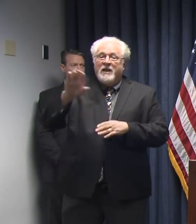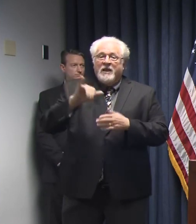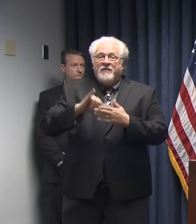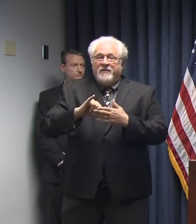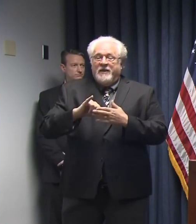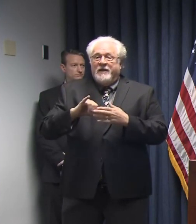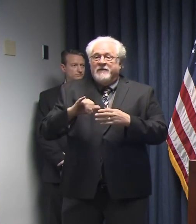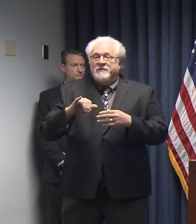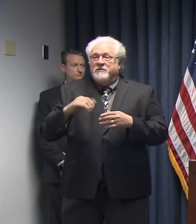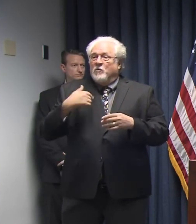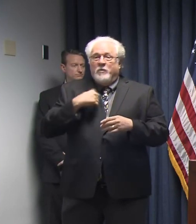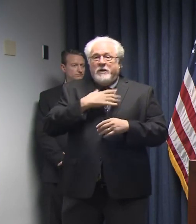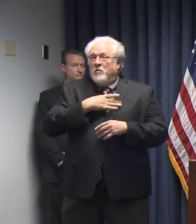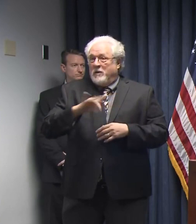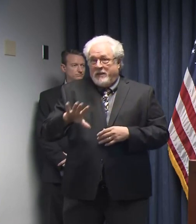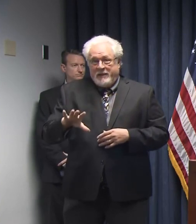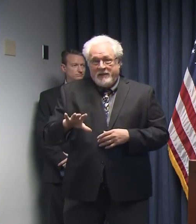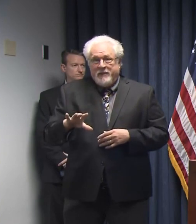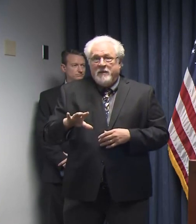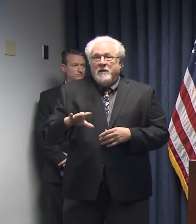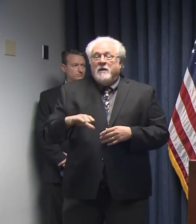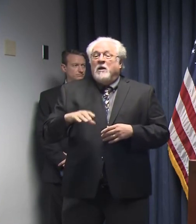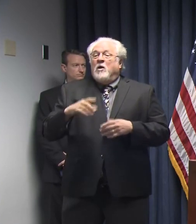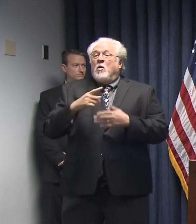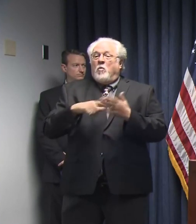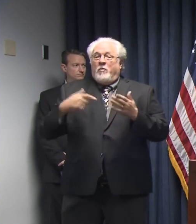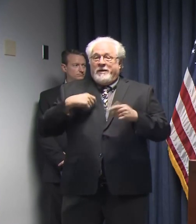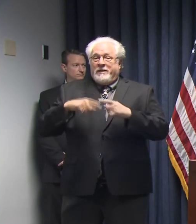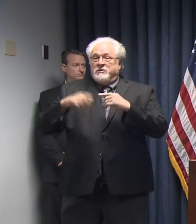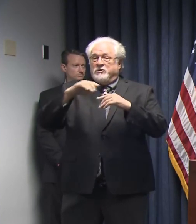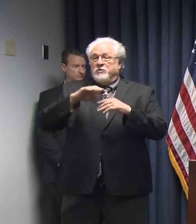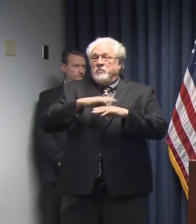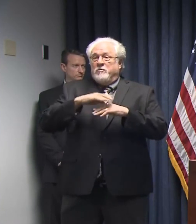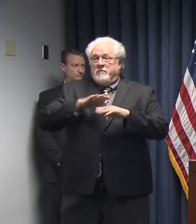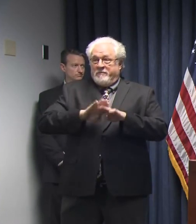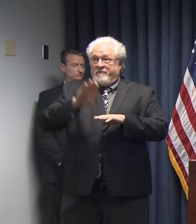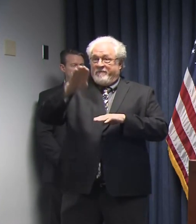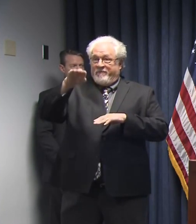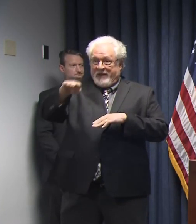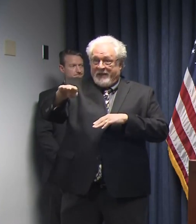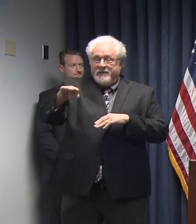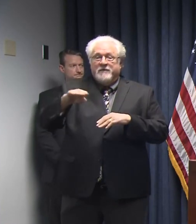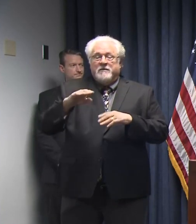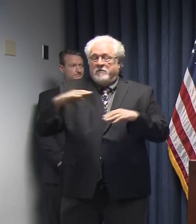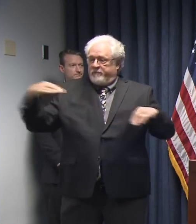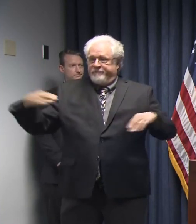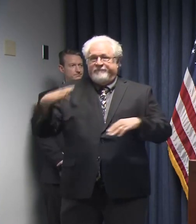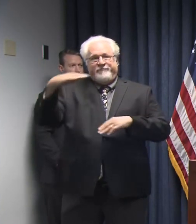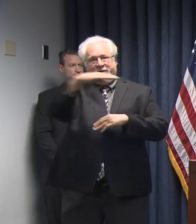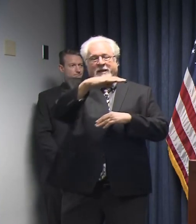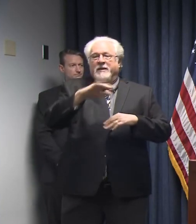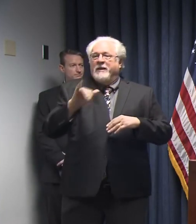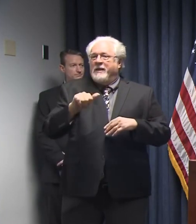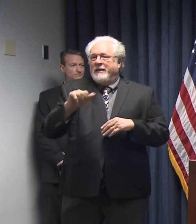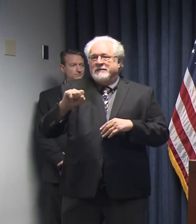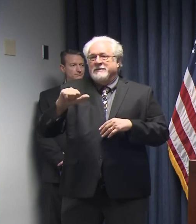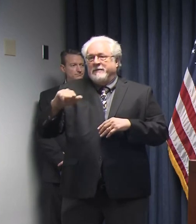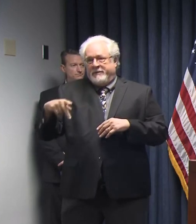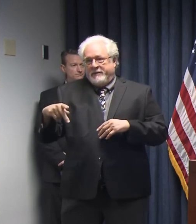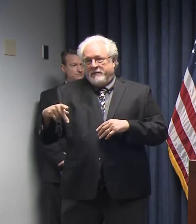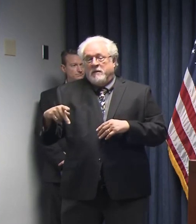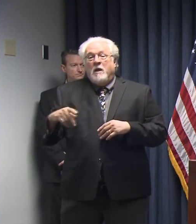trajectory that we don't like, the one that we need to flatten just as soon as possible. The other